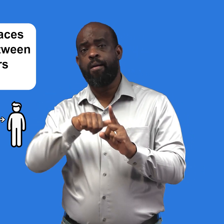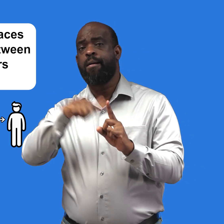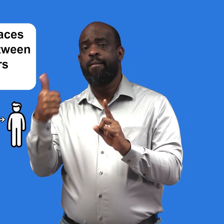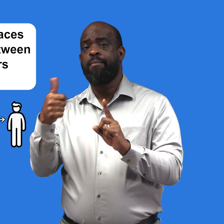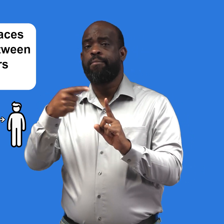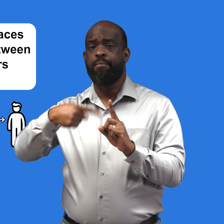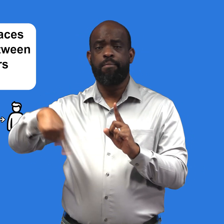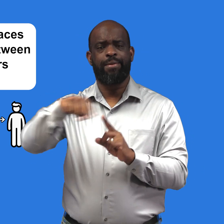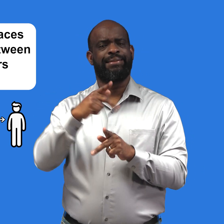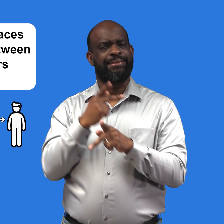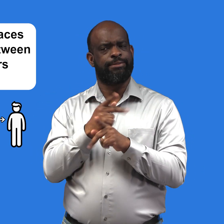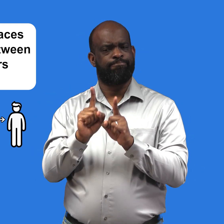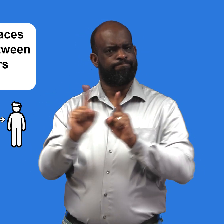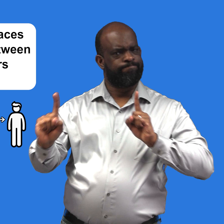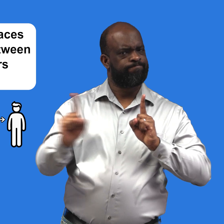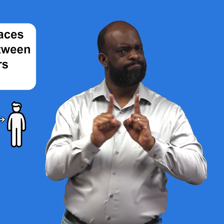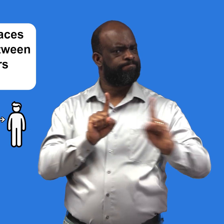Keep distance between yourself and others.